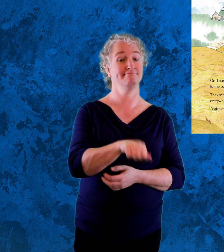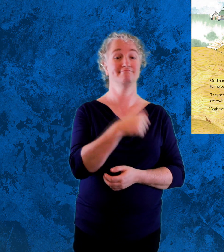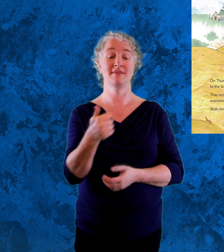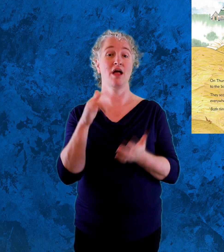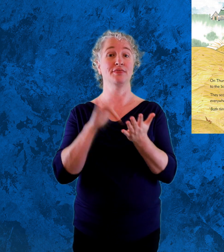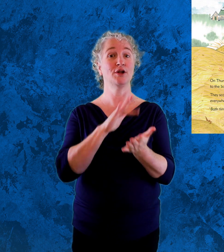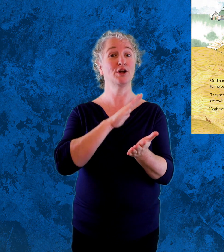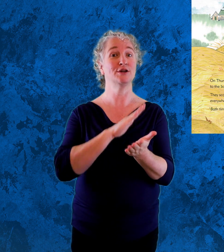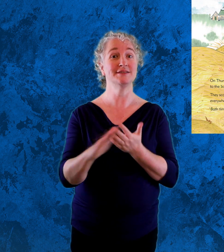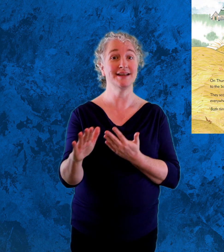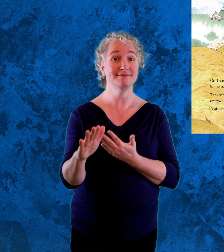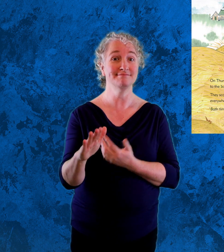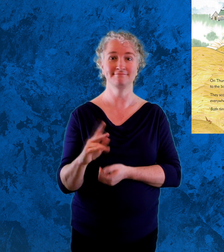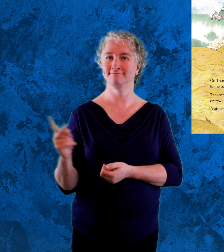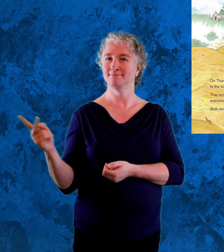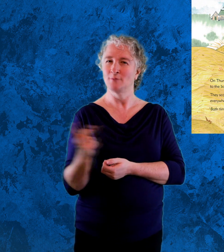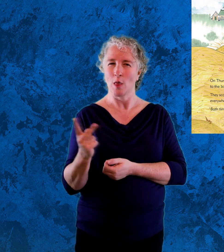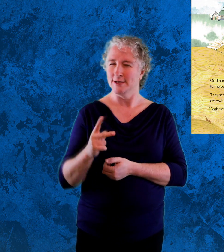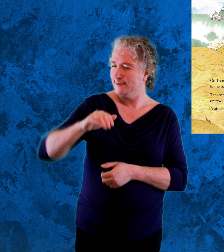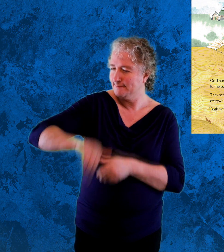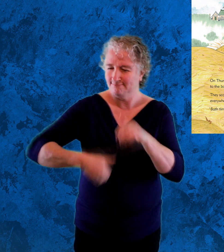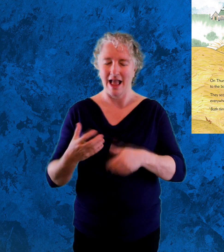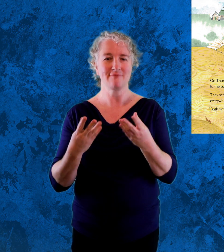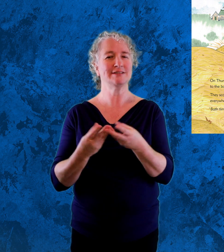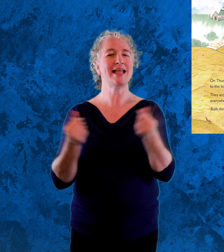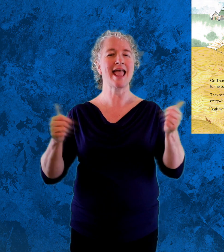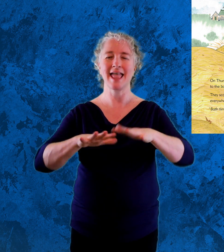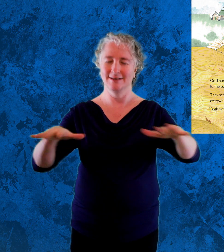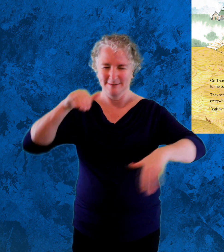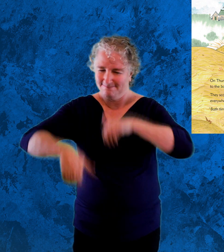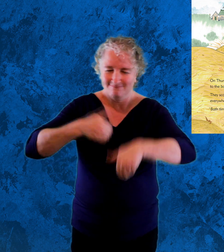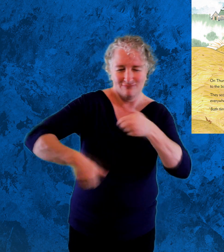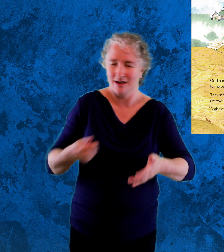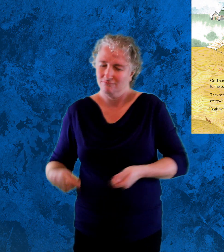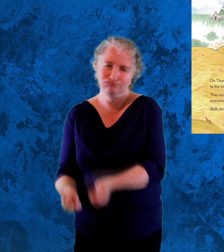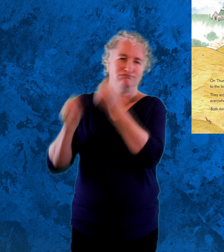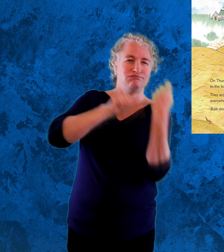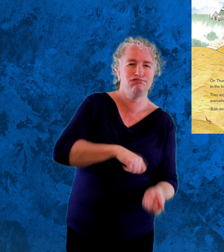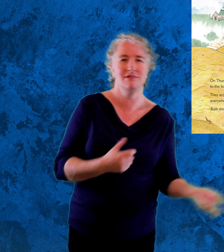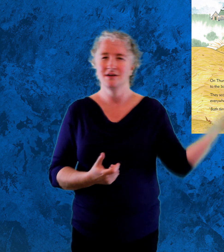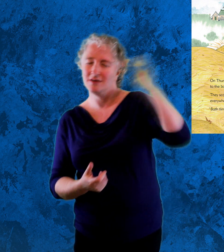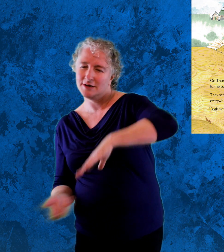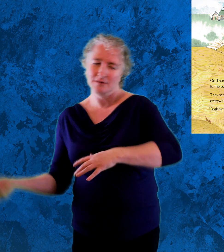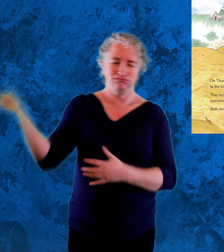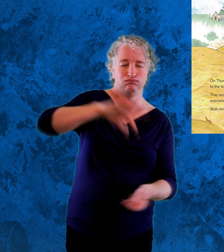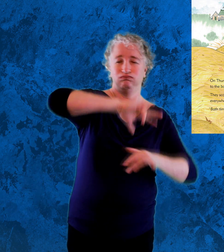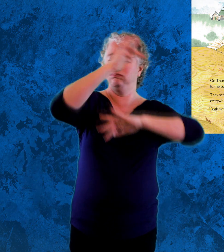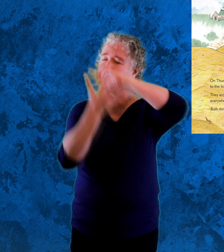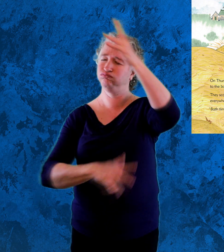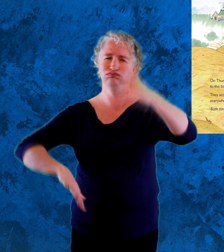On Thursday, Ben and Bandit fearlessly dug to the bottom of the sandpit. They scooped and shovelled and